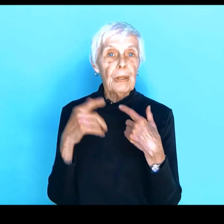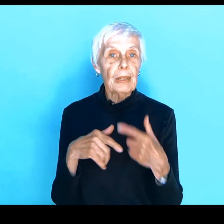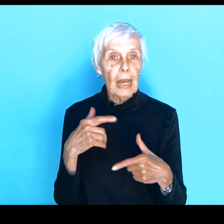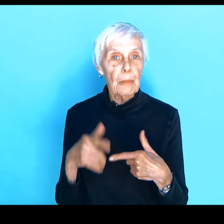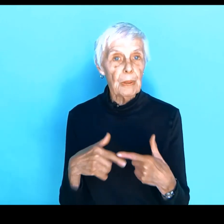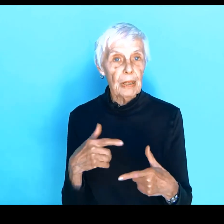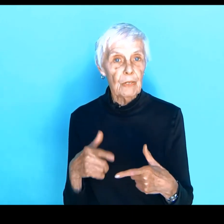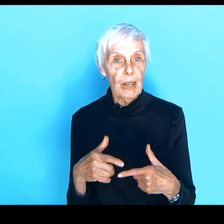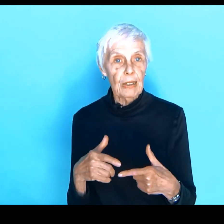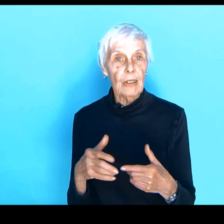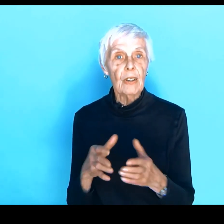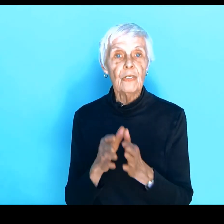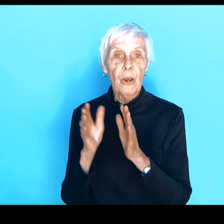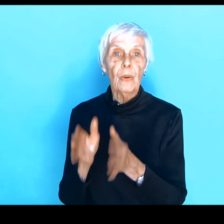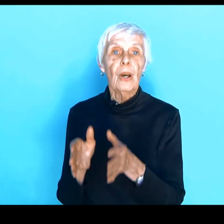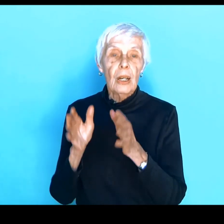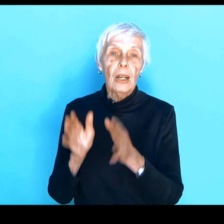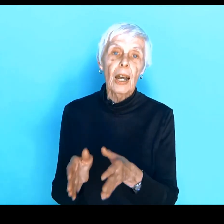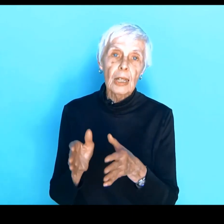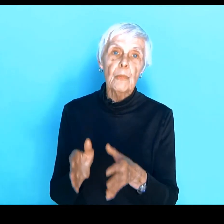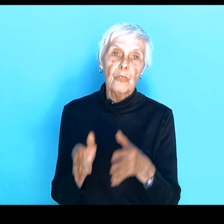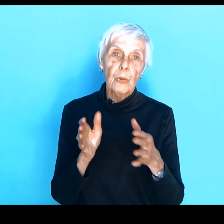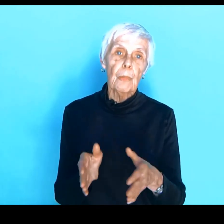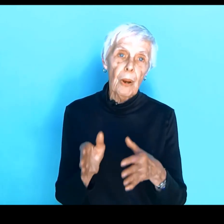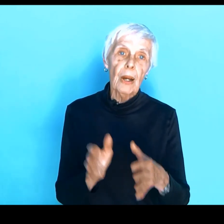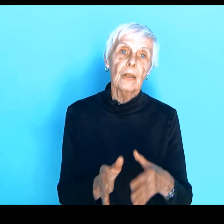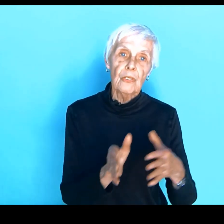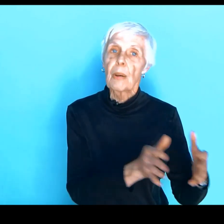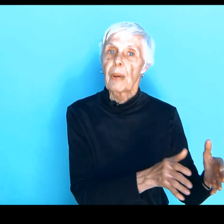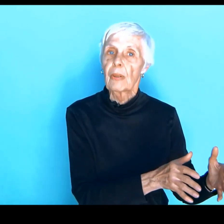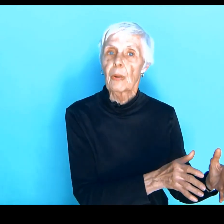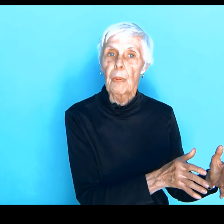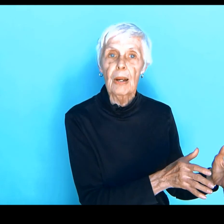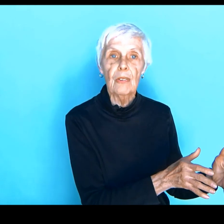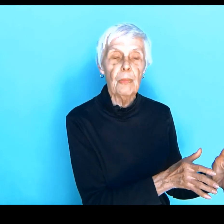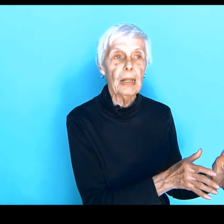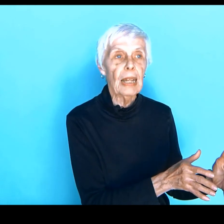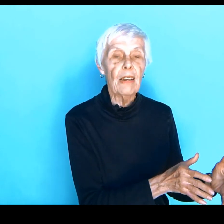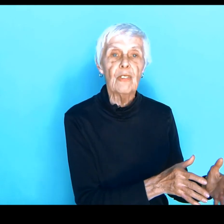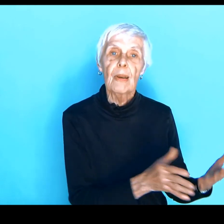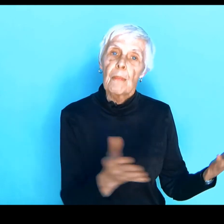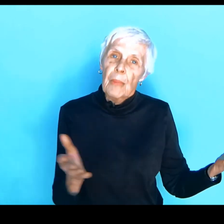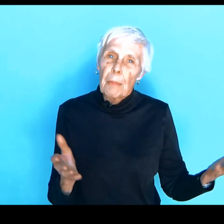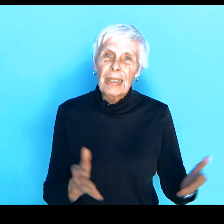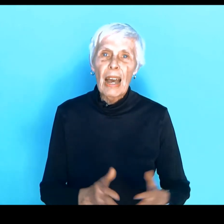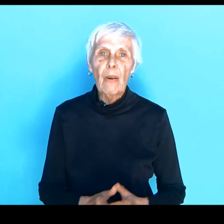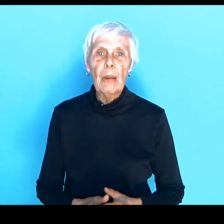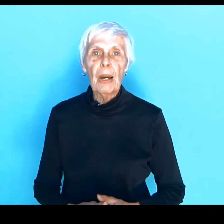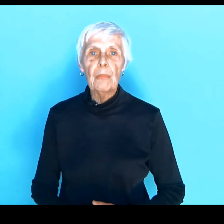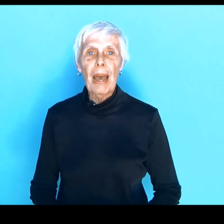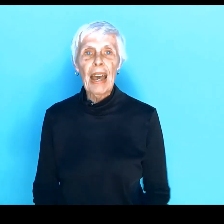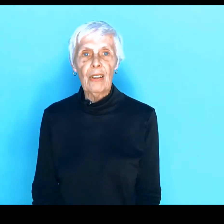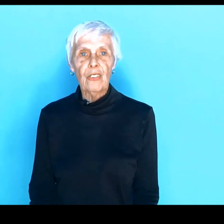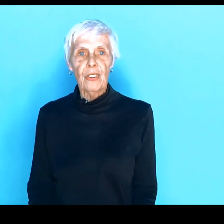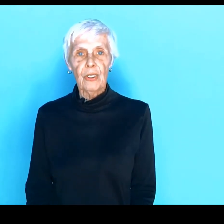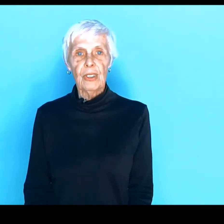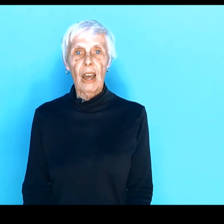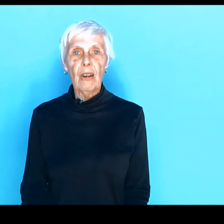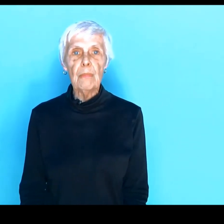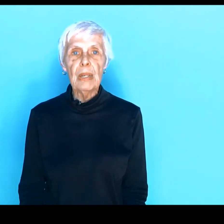pill had been invented, and so condoms were a part of some other part of my life. But now I'm on match. Now I'm